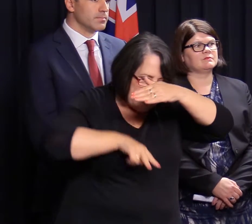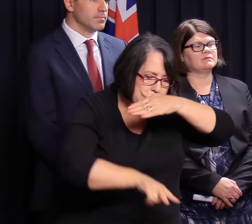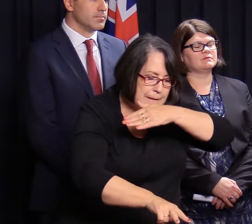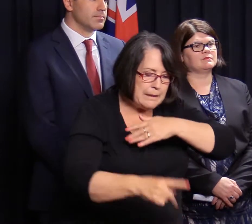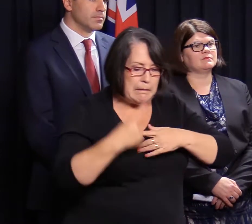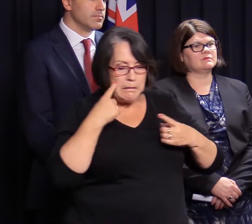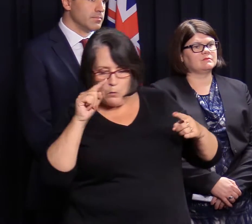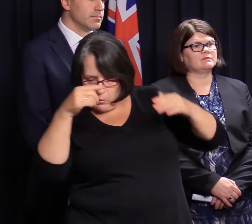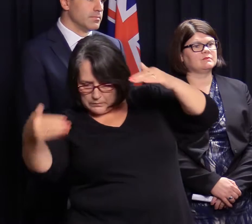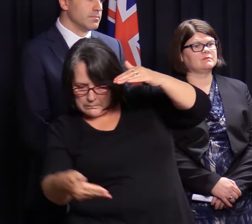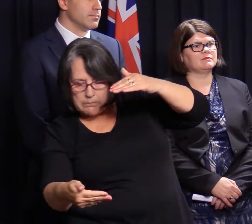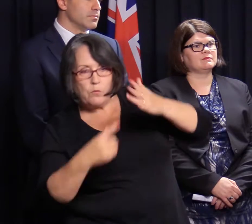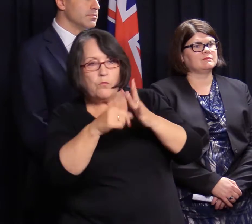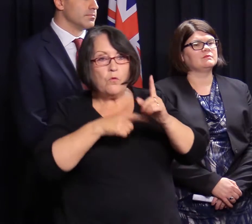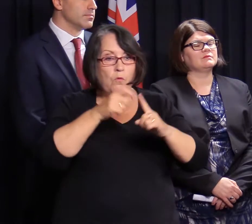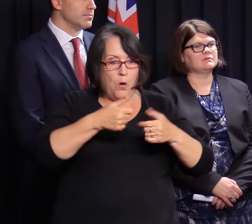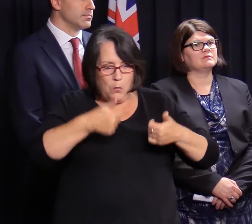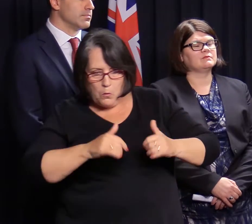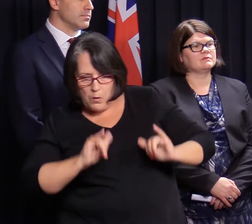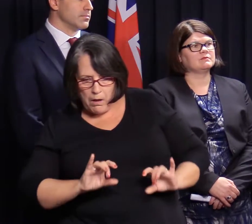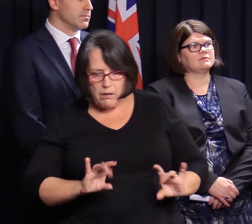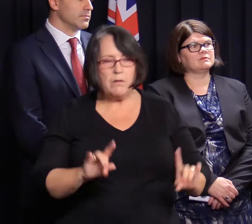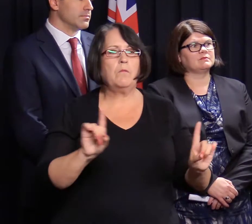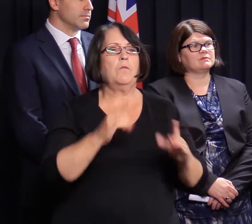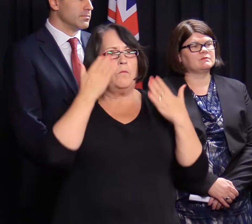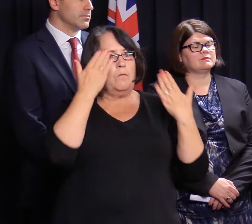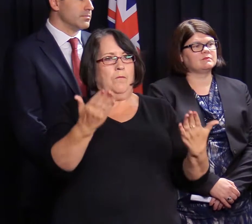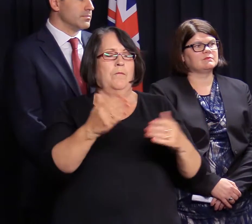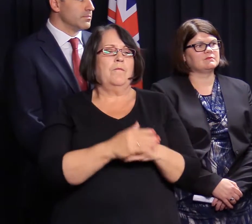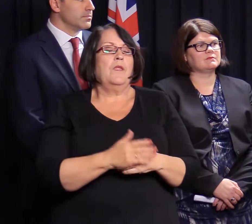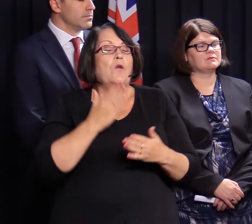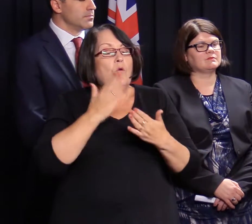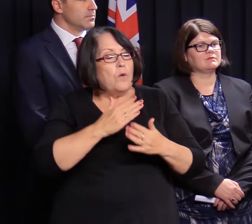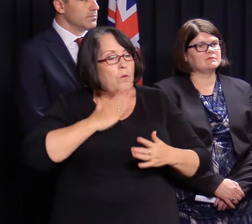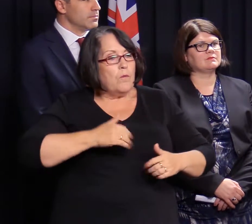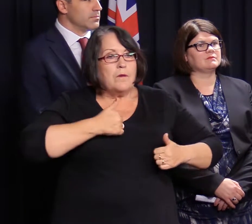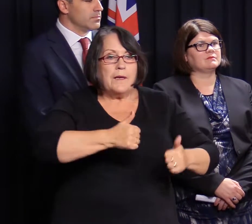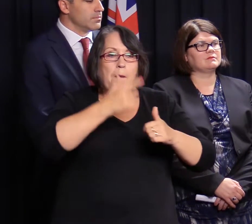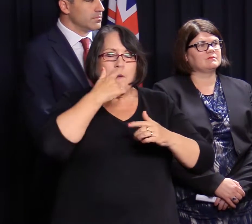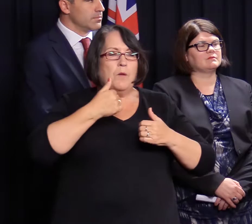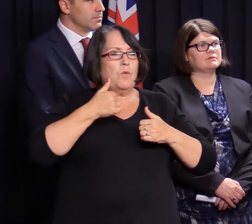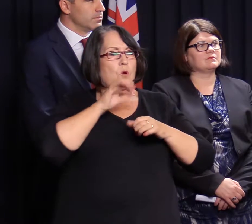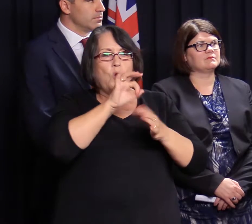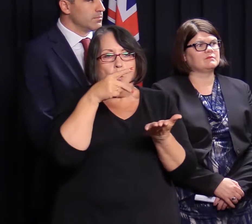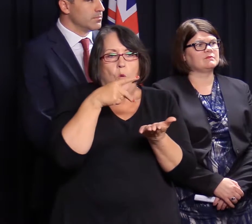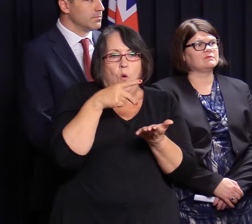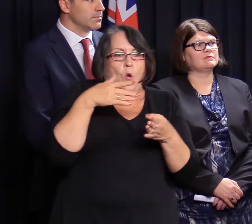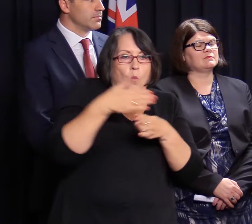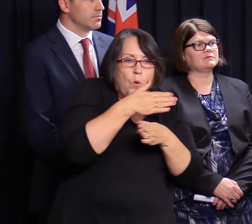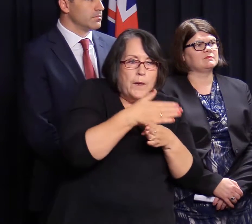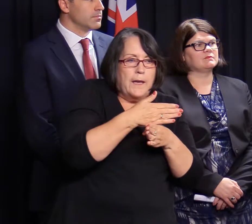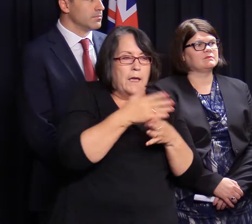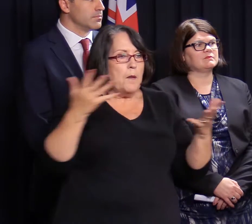actual structure of the road and whether there's been any damage. Also I want to really encourage people to avoid walking,